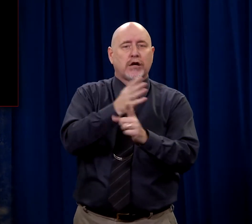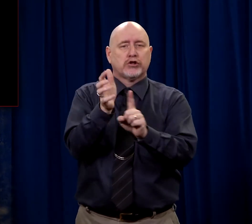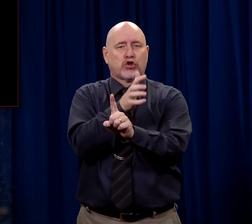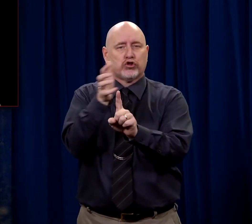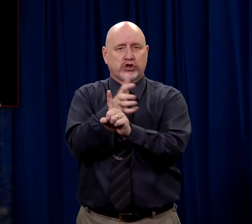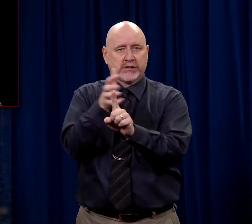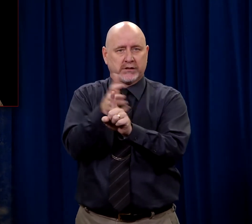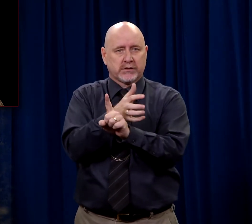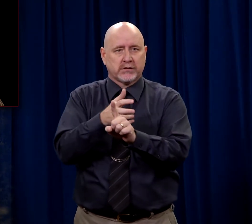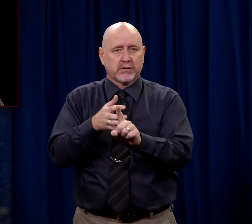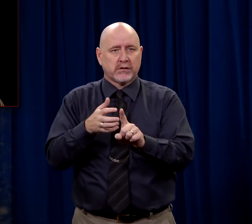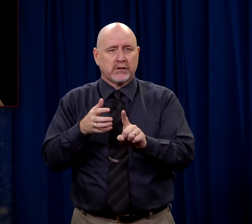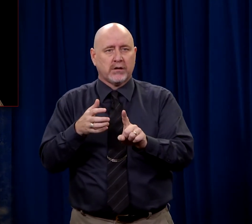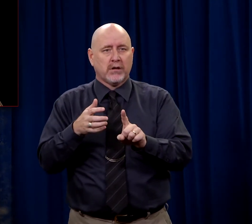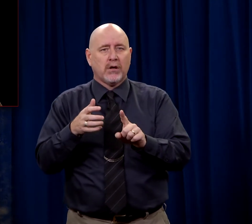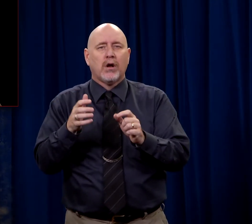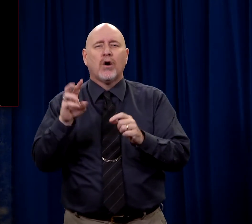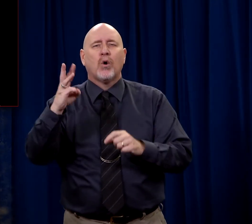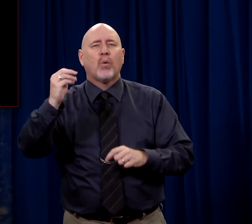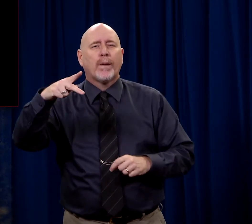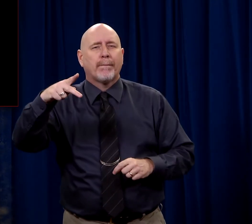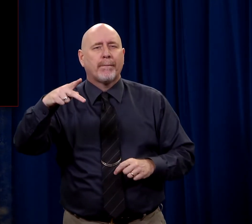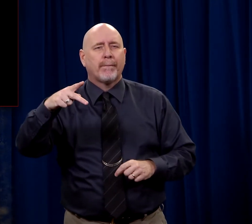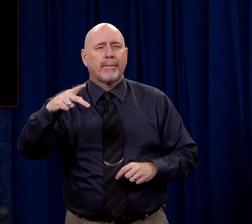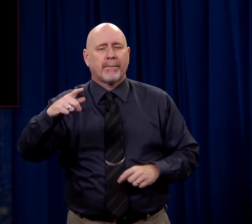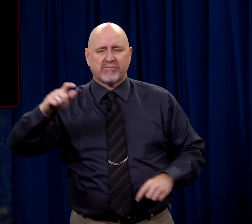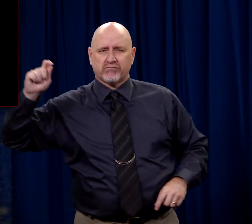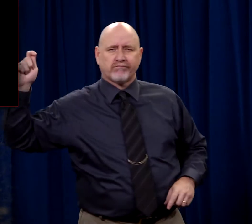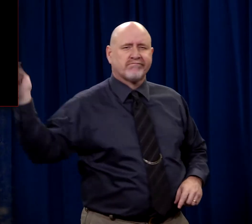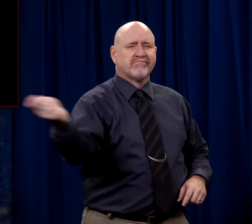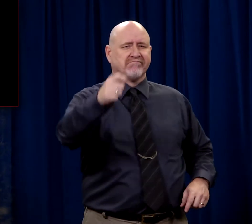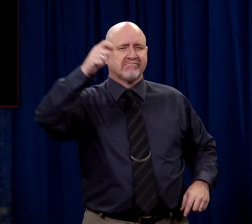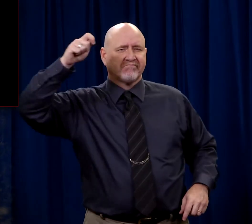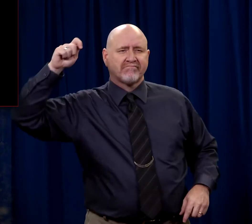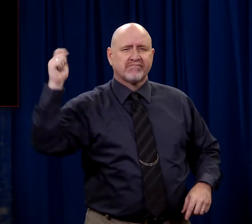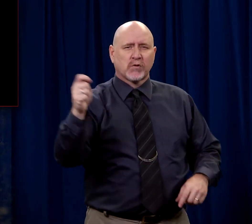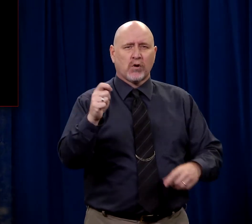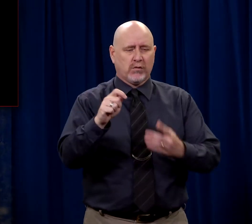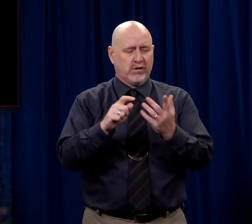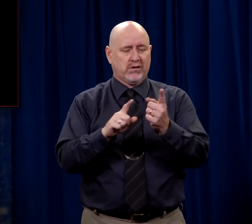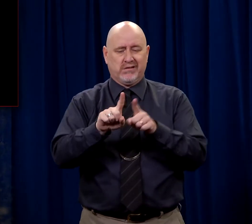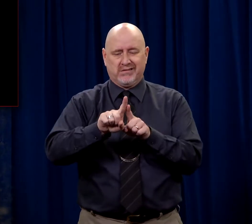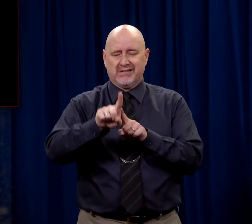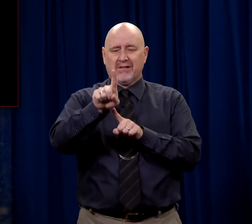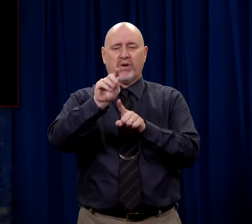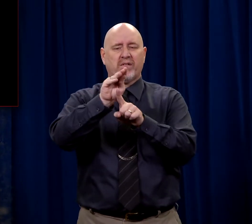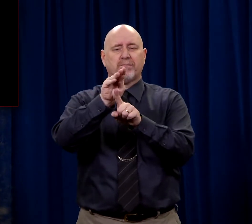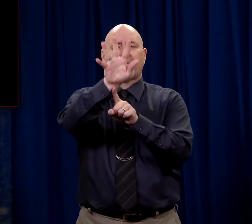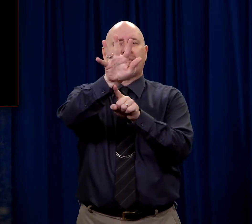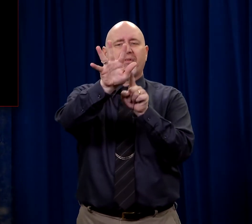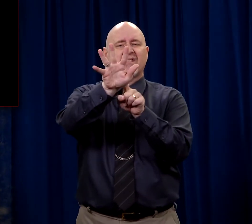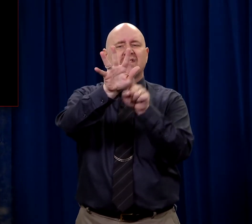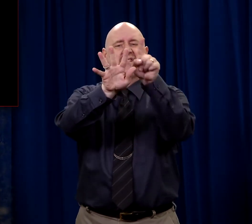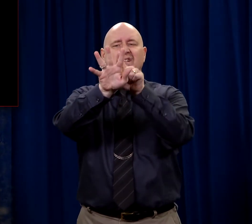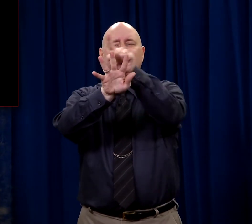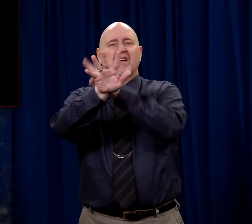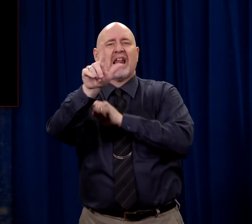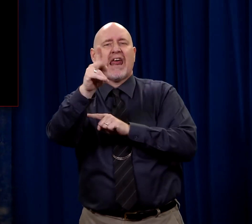a scourging with a whip. It was a whip with several leather lashes